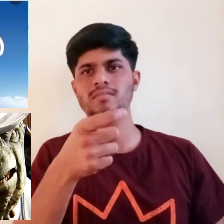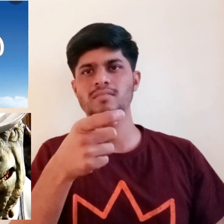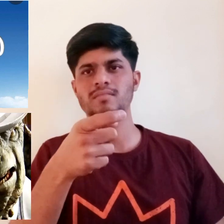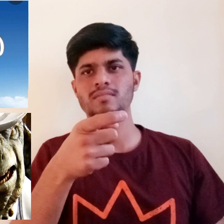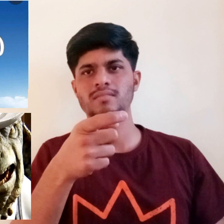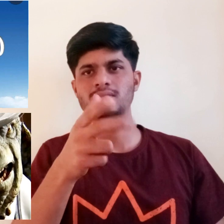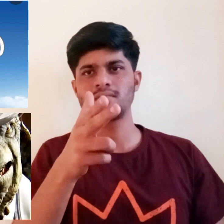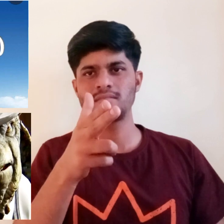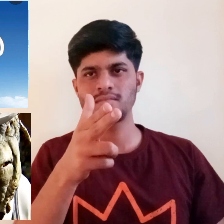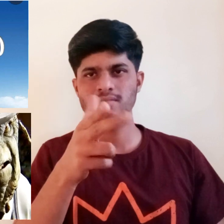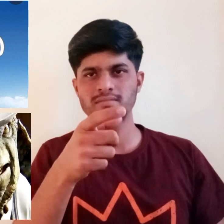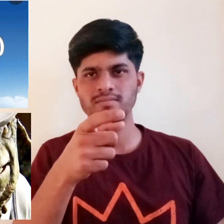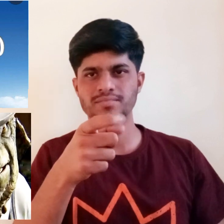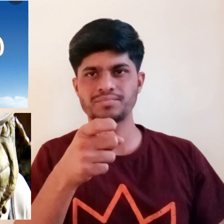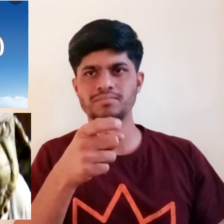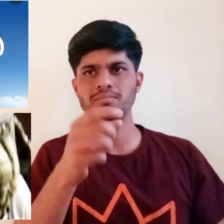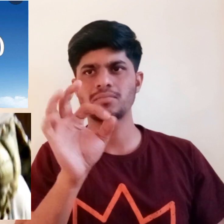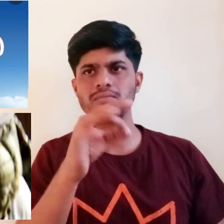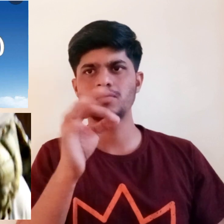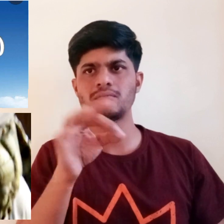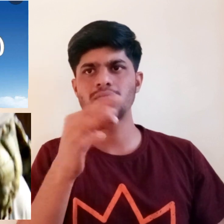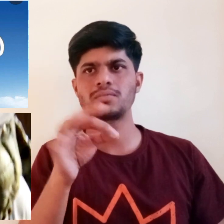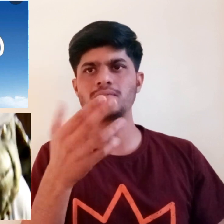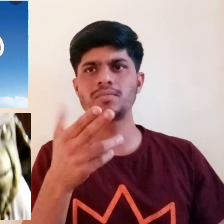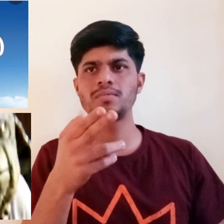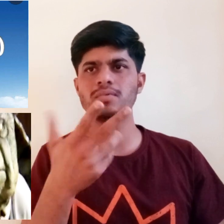It's not good thing. What?